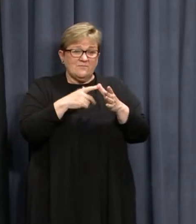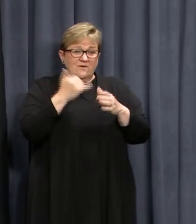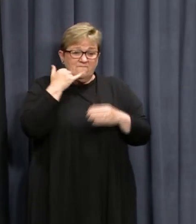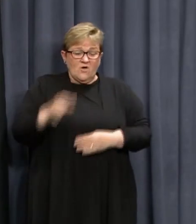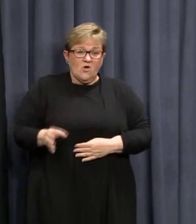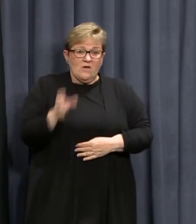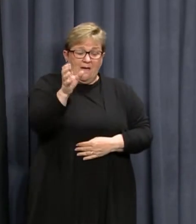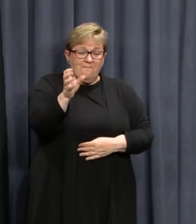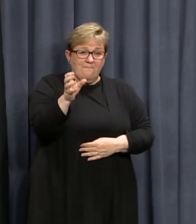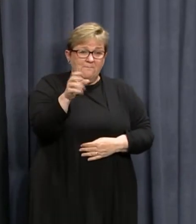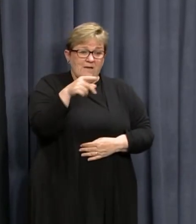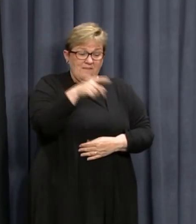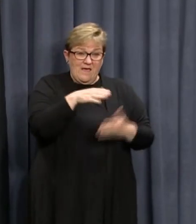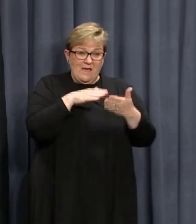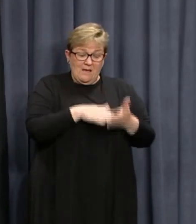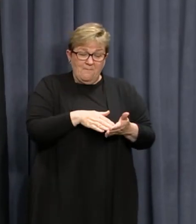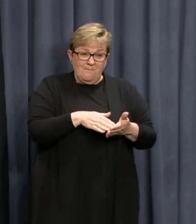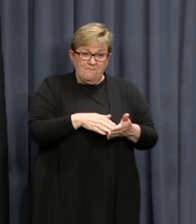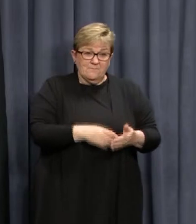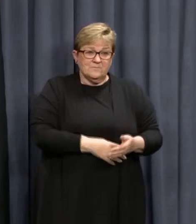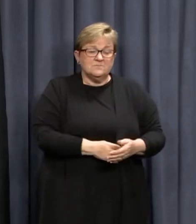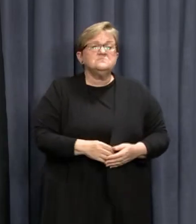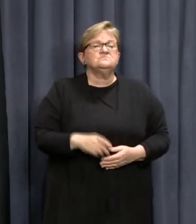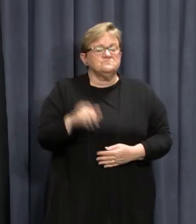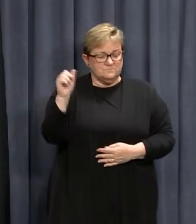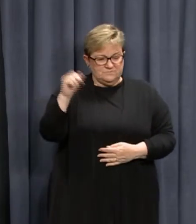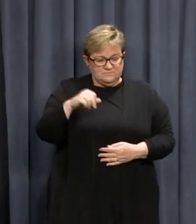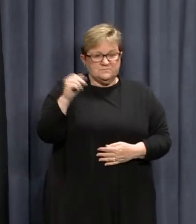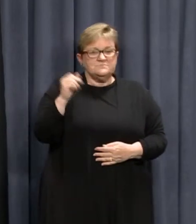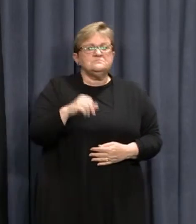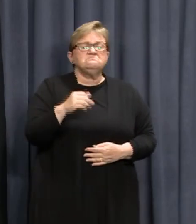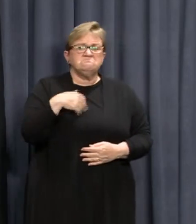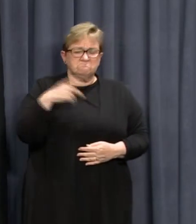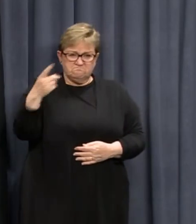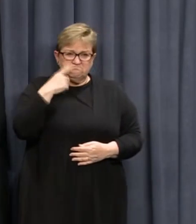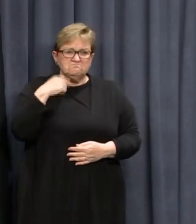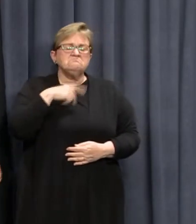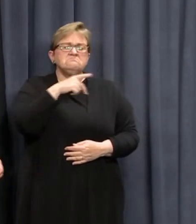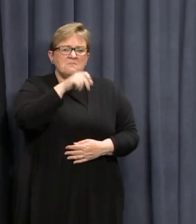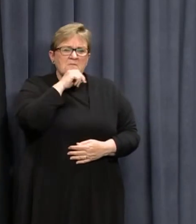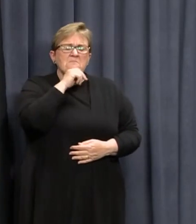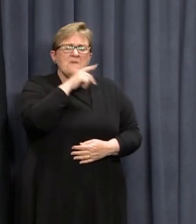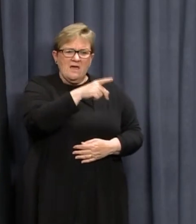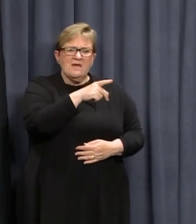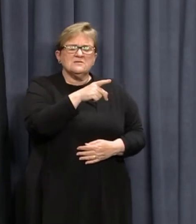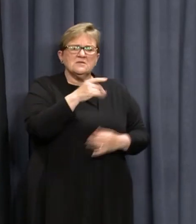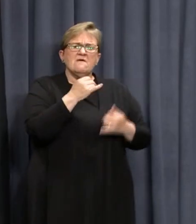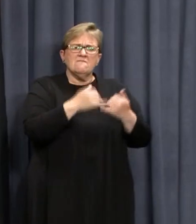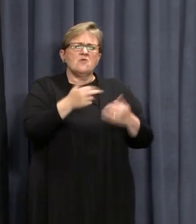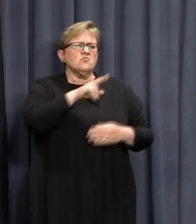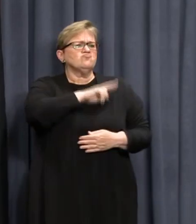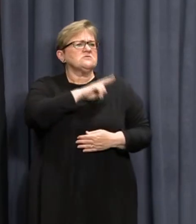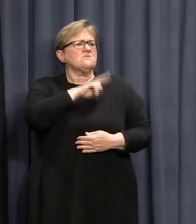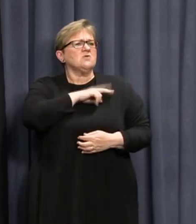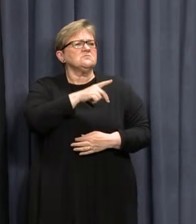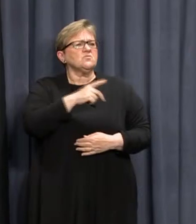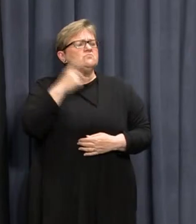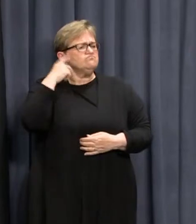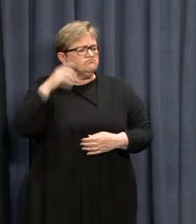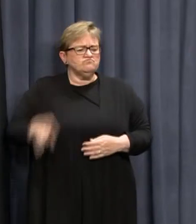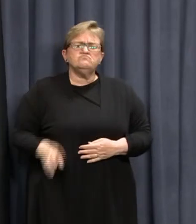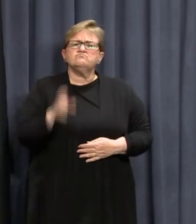and that helped in the early stages of finding out more? Yes. I'm advised that he was a very responsible person.